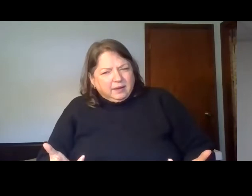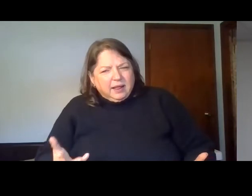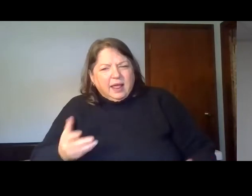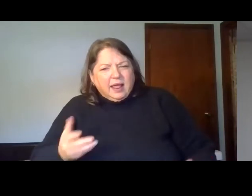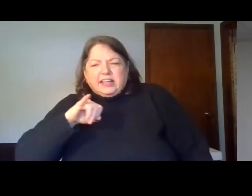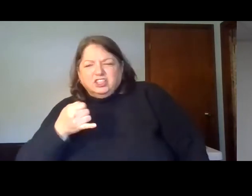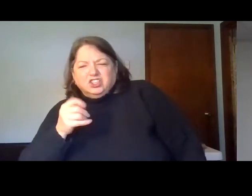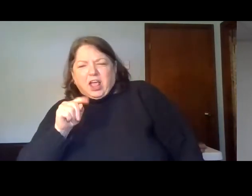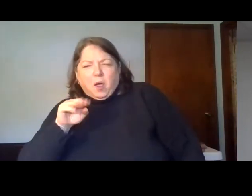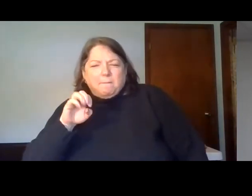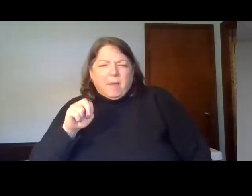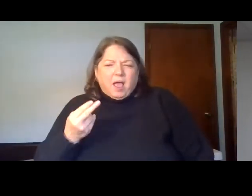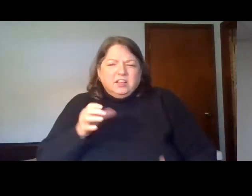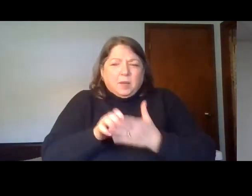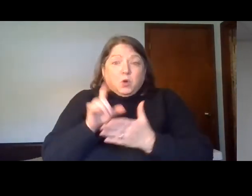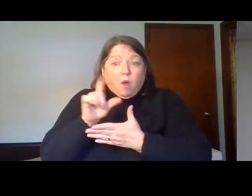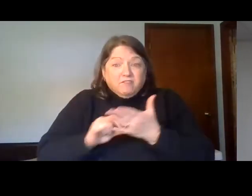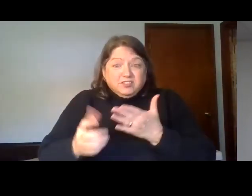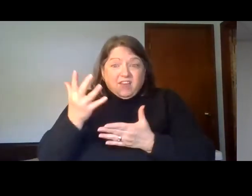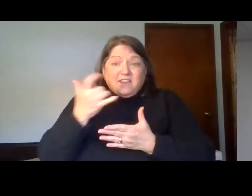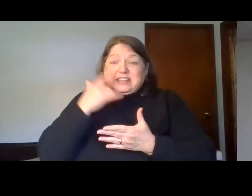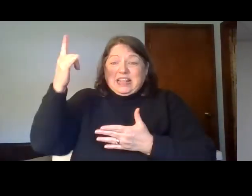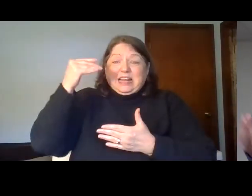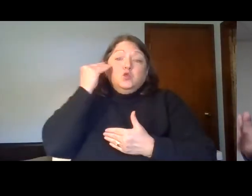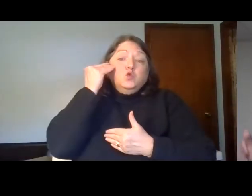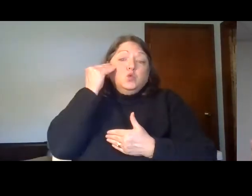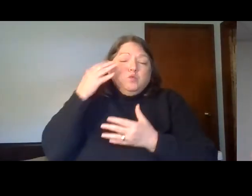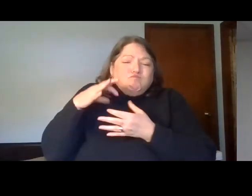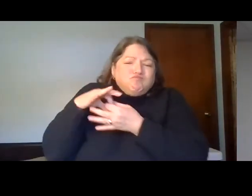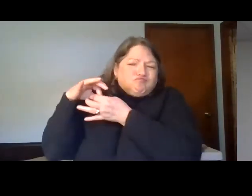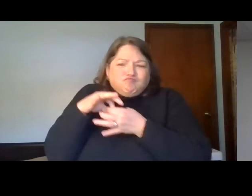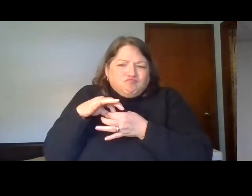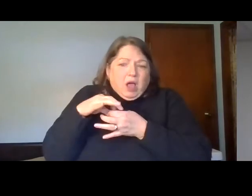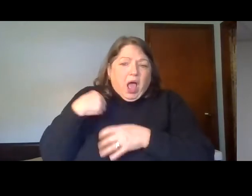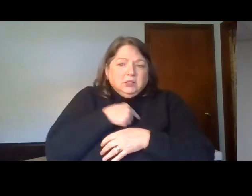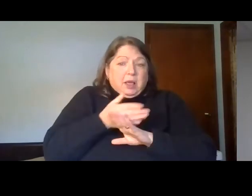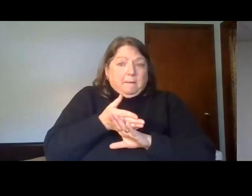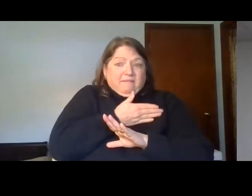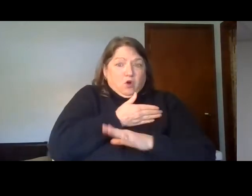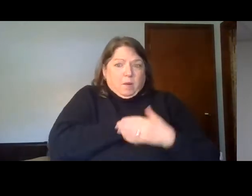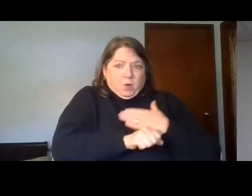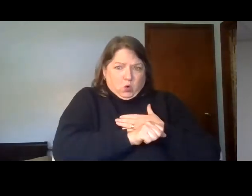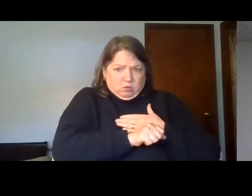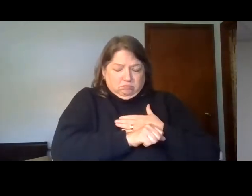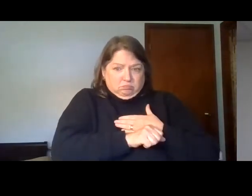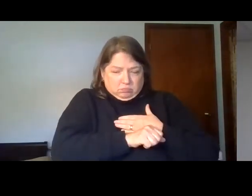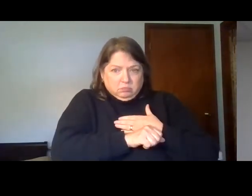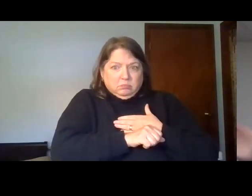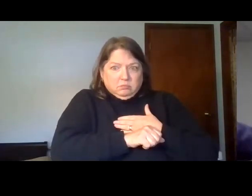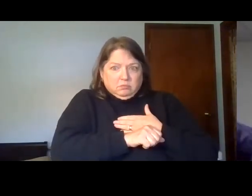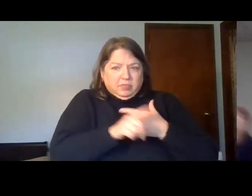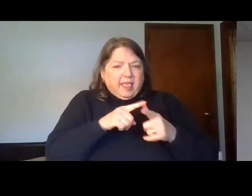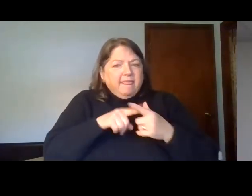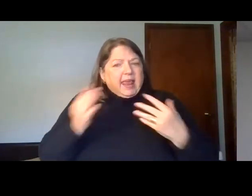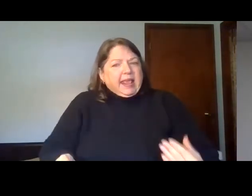relationship before we were born. And when we were born, of course, he gave us the freedom to choose. And if you're like me, we chose